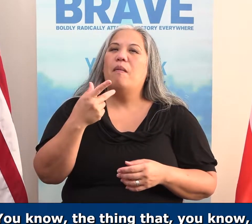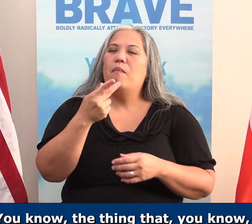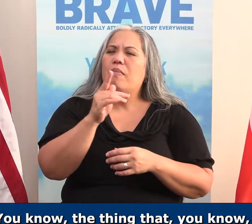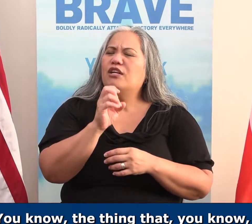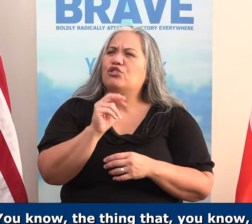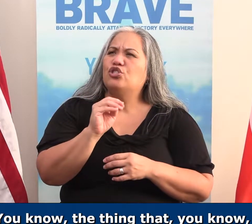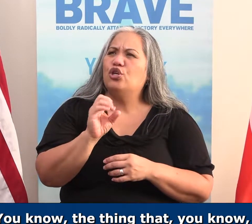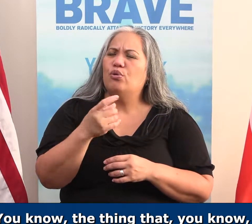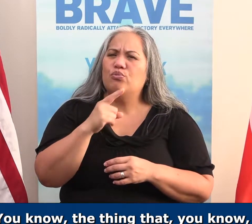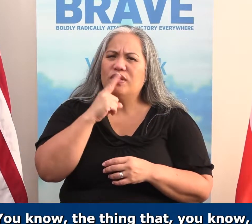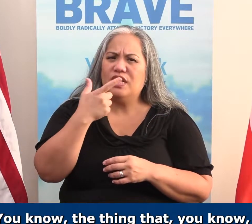know, Poncho is kind of interesting.